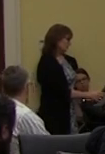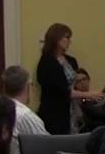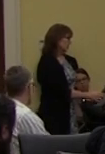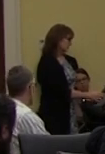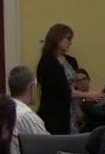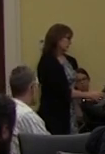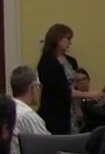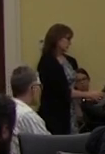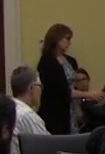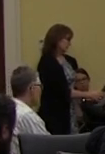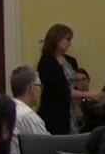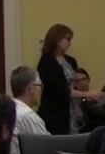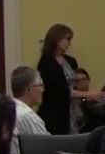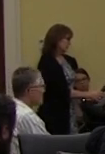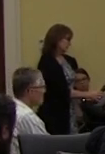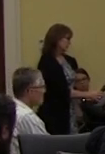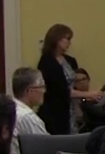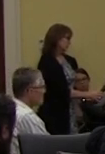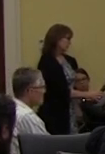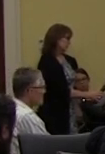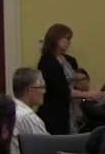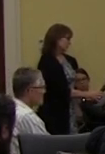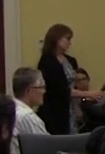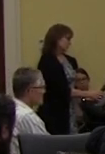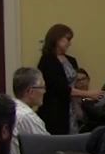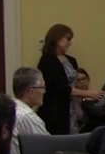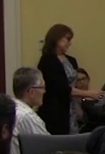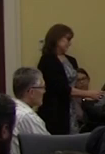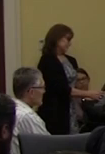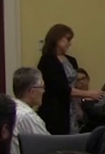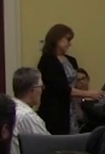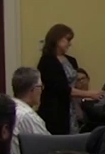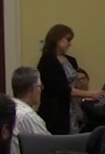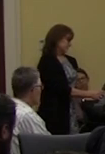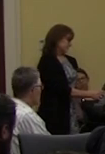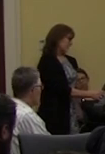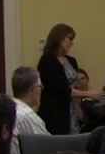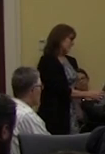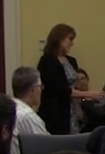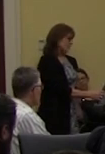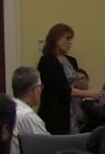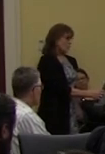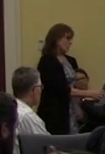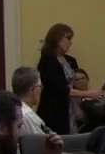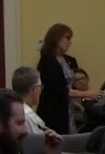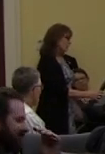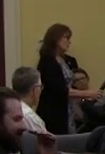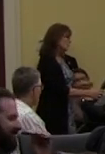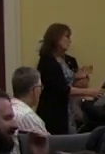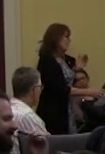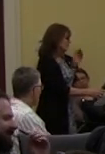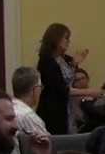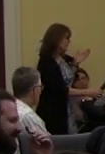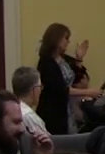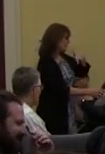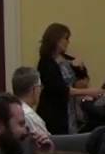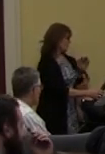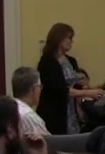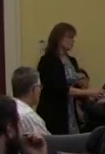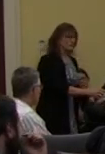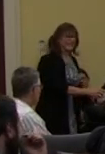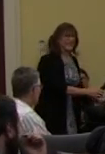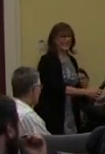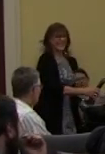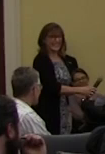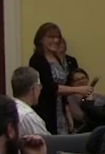issues to vote but when you read headlines like that what's what's the point so i get to end on a negative vote and then